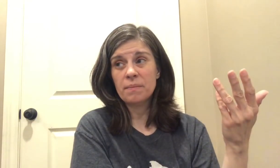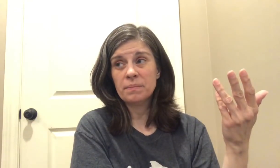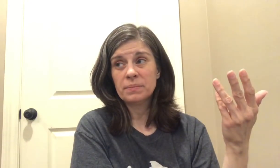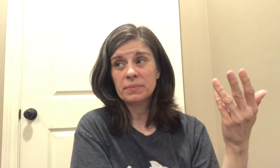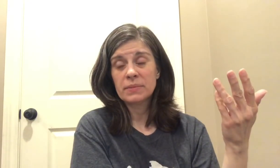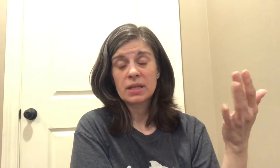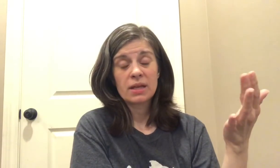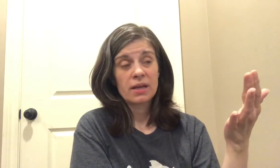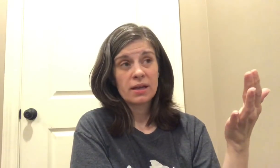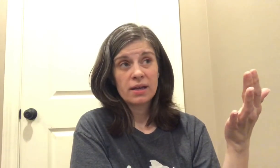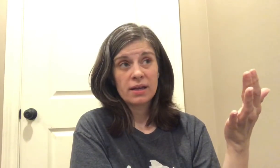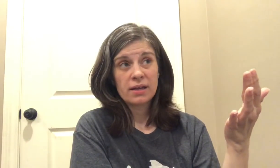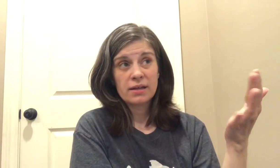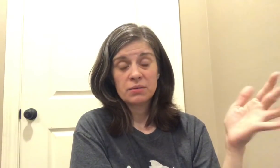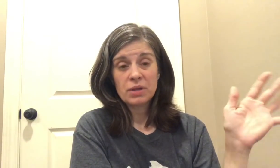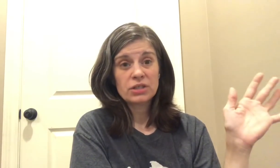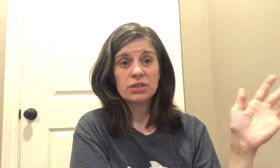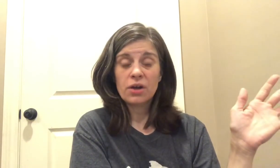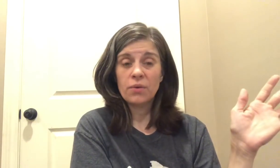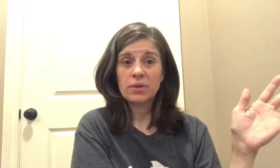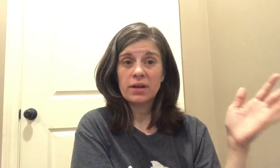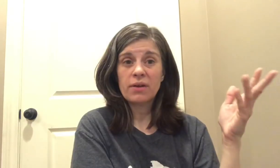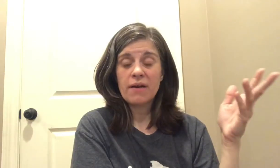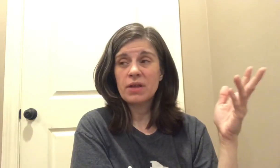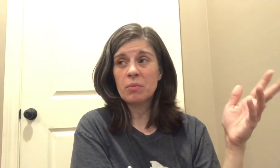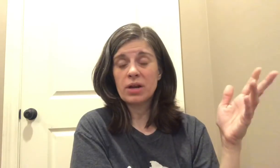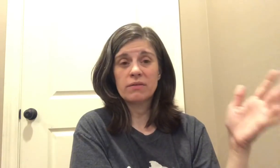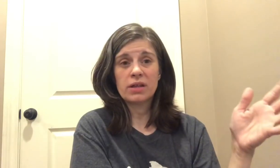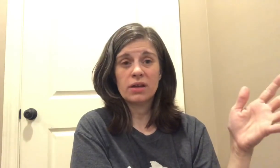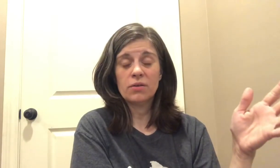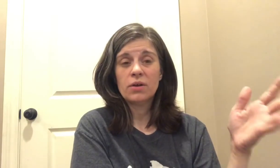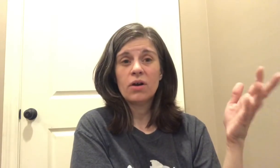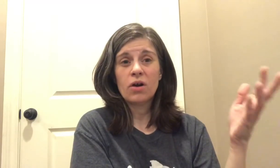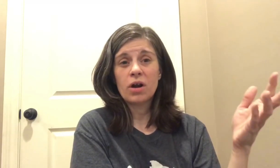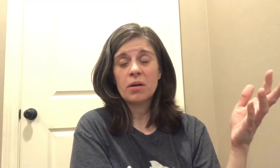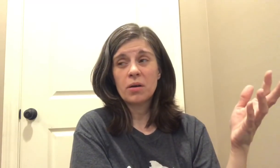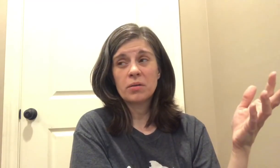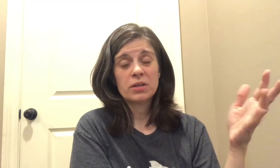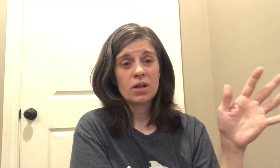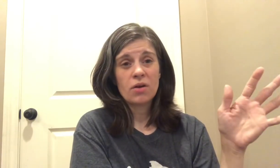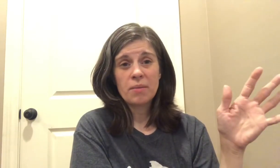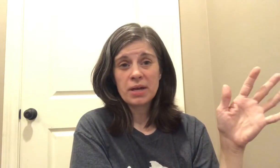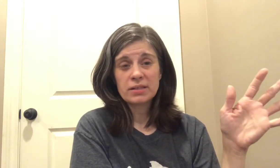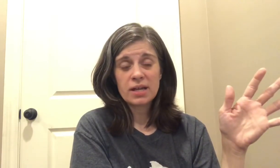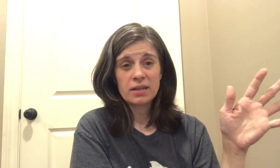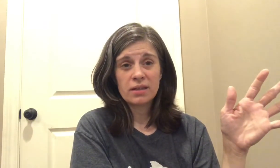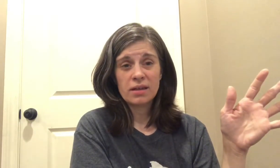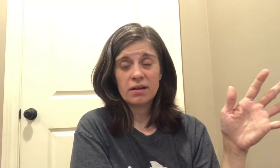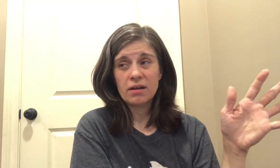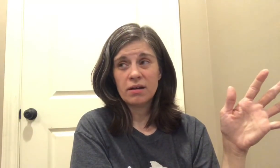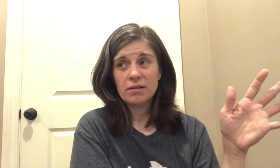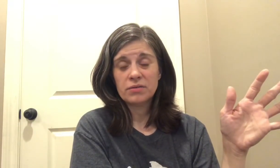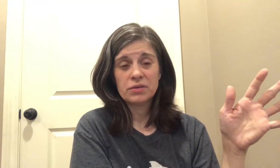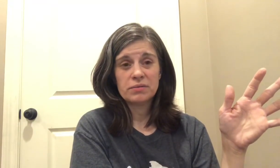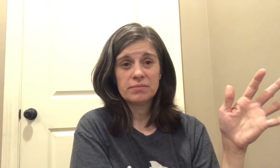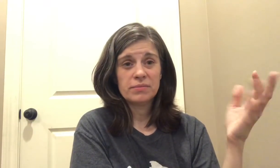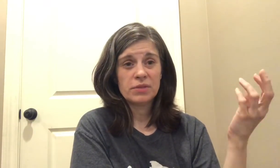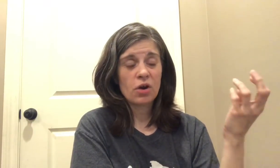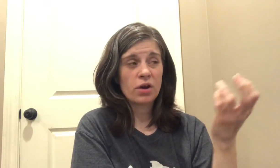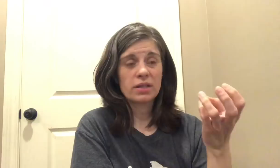I just don't I don't have that brand of kiddo or or you know I'm not saying that uh there aren't